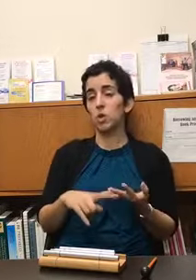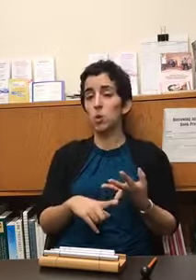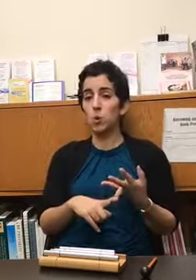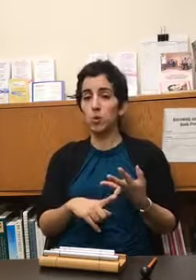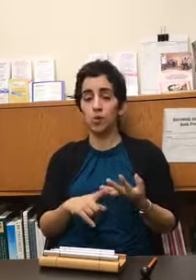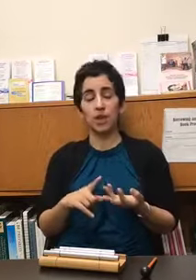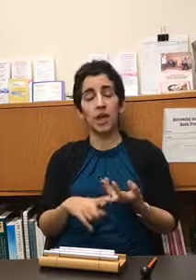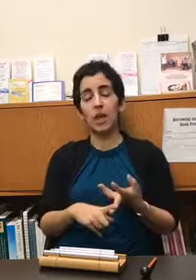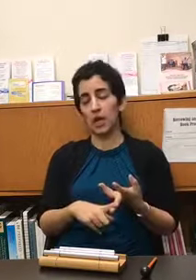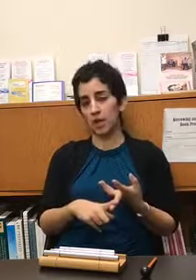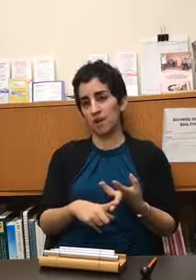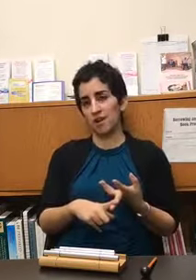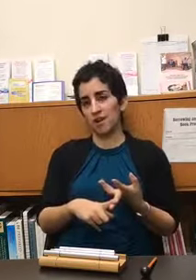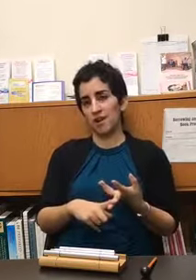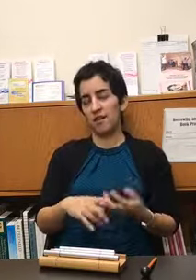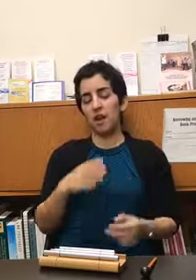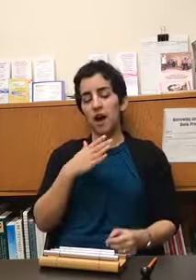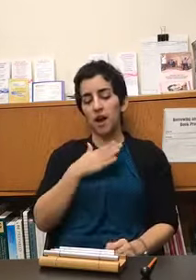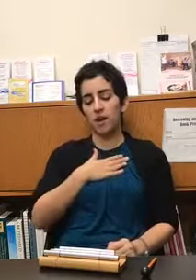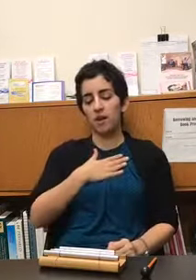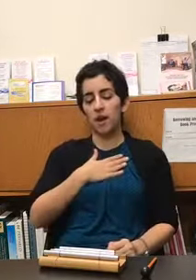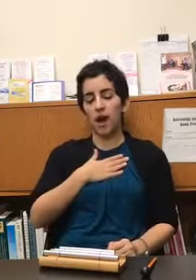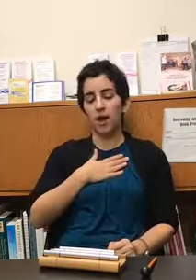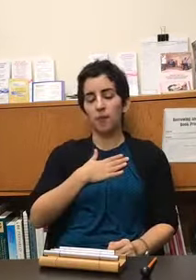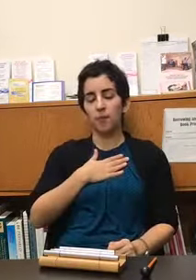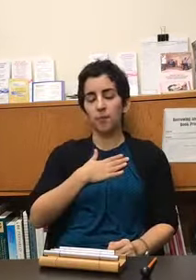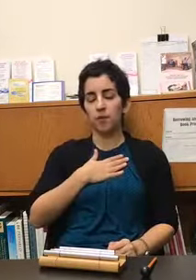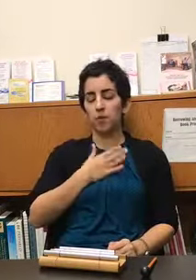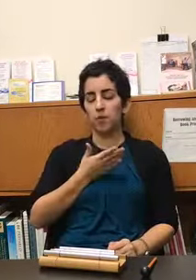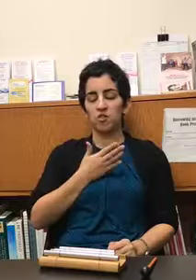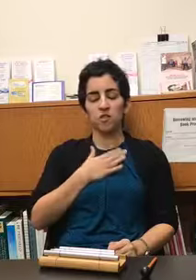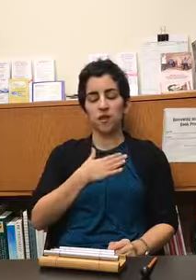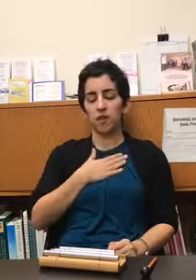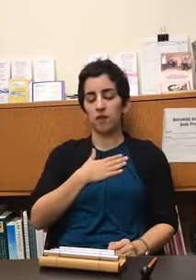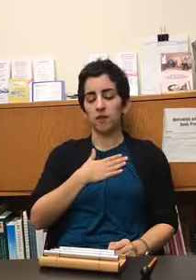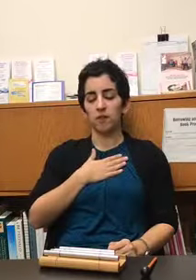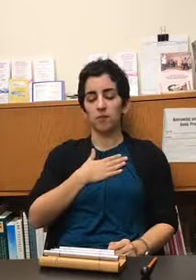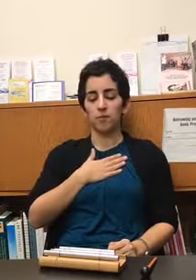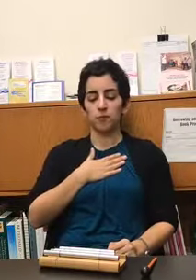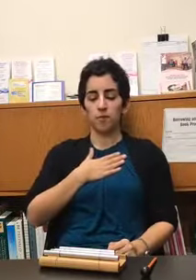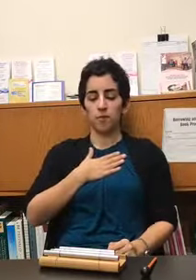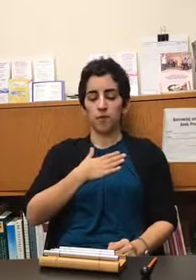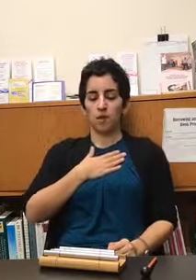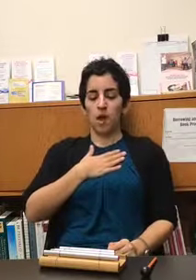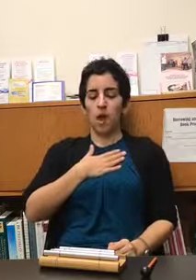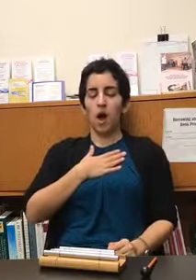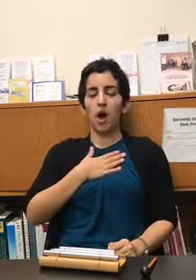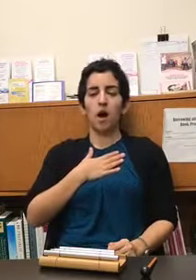ooh or an e and the ah um just sound like this ah